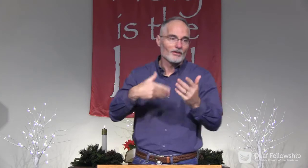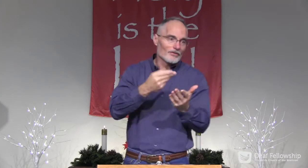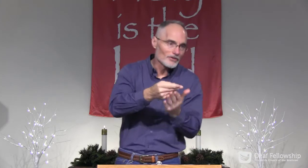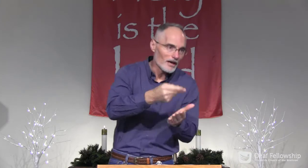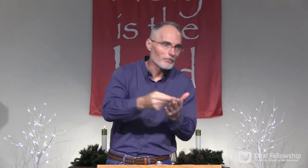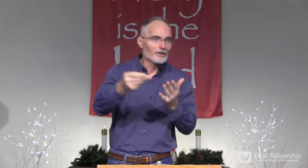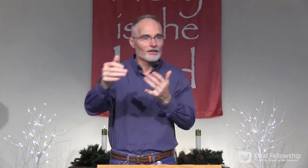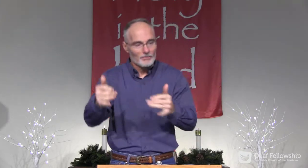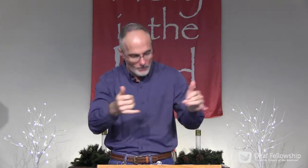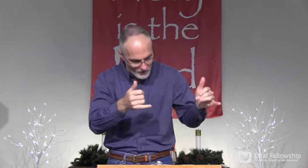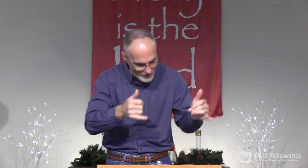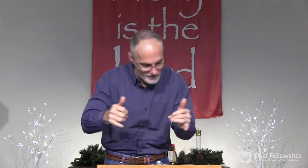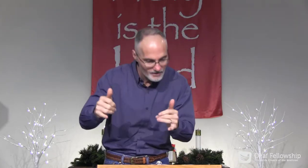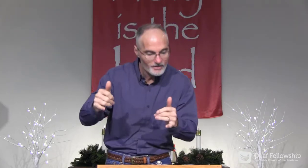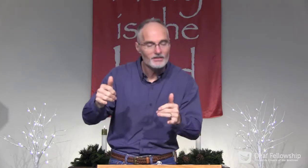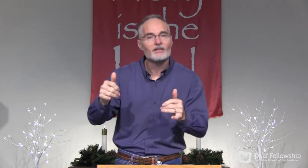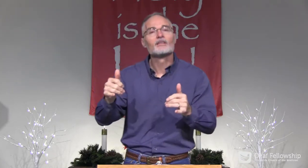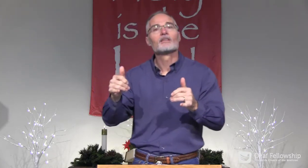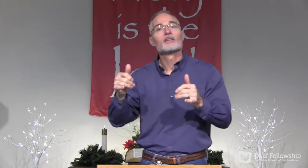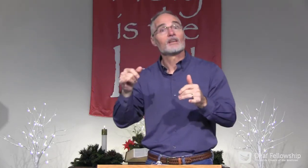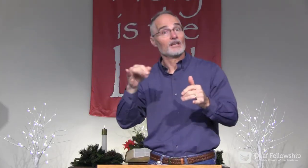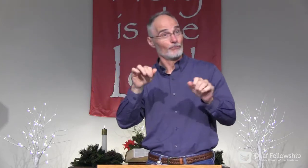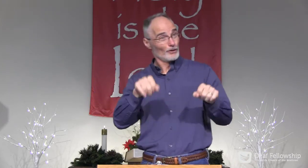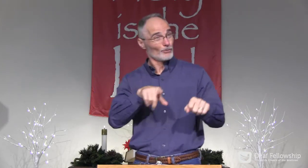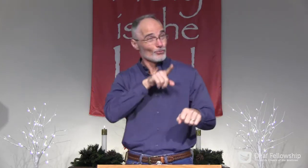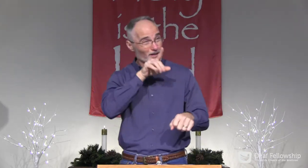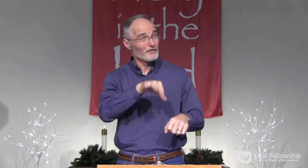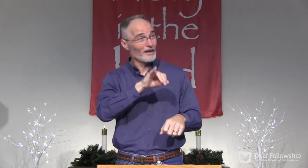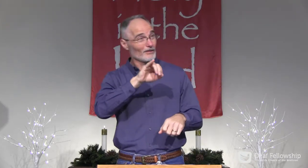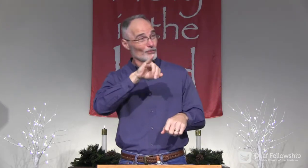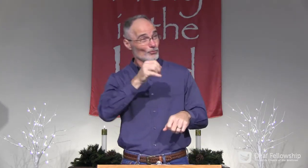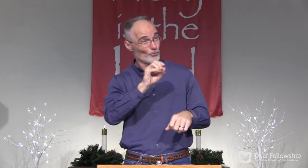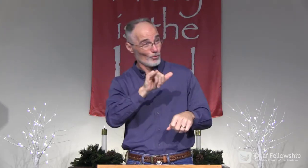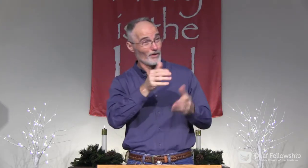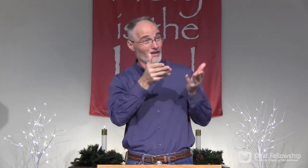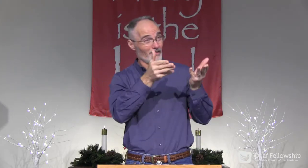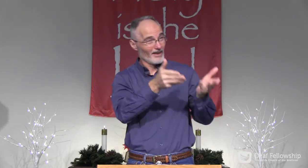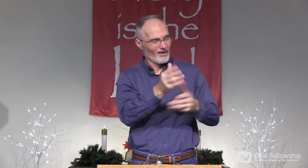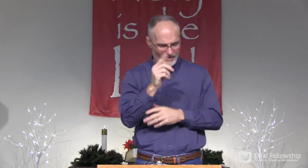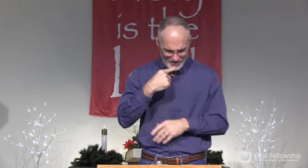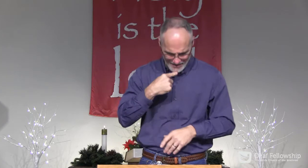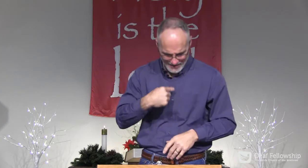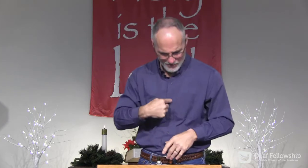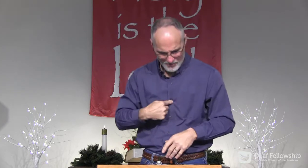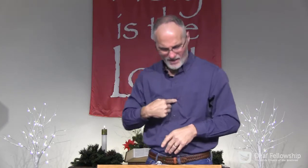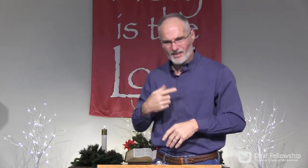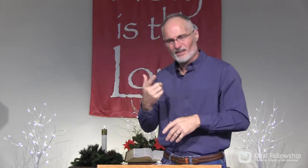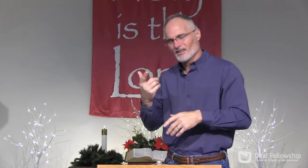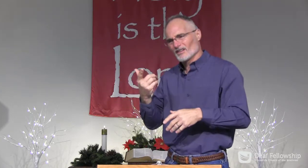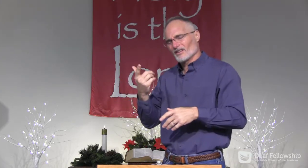all of that, the shopping, the parties, if we could find true joy through that,